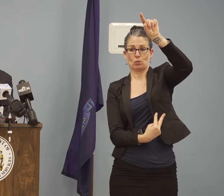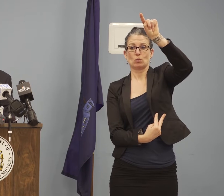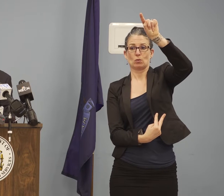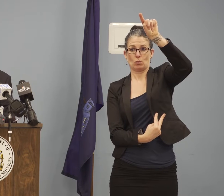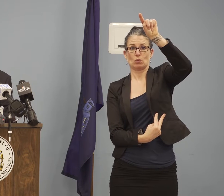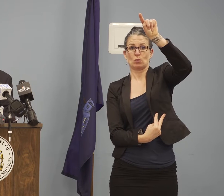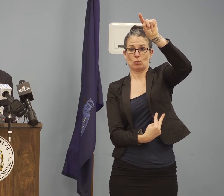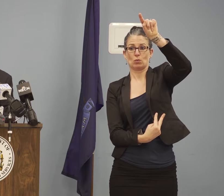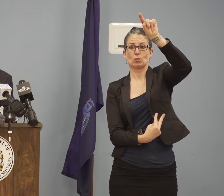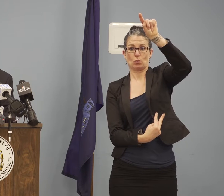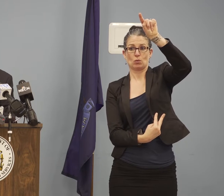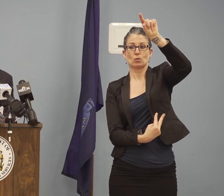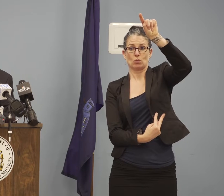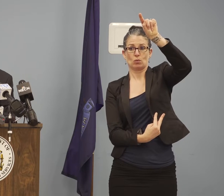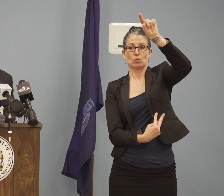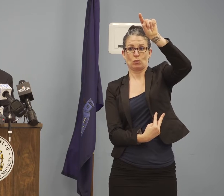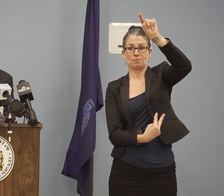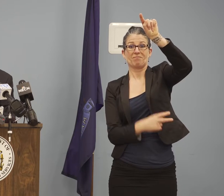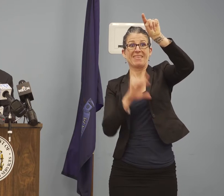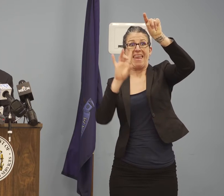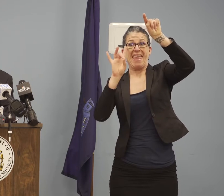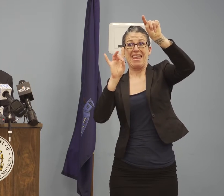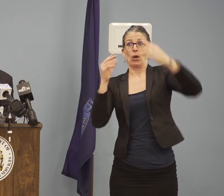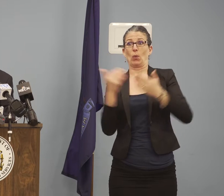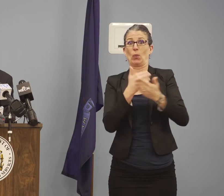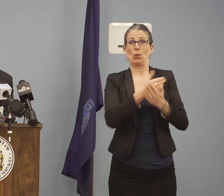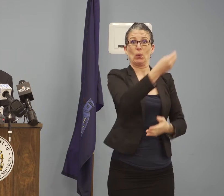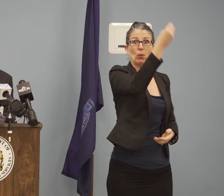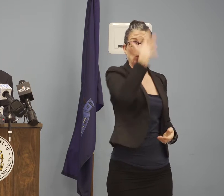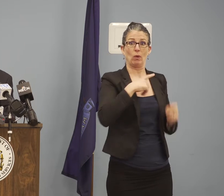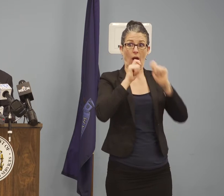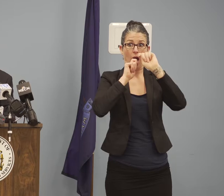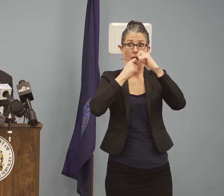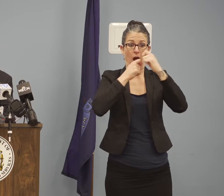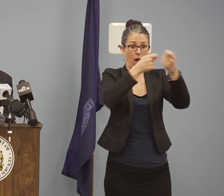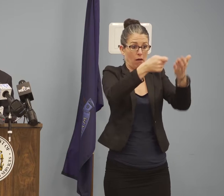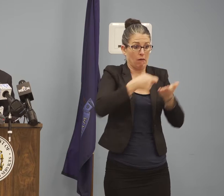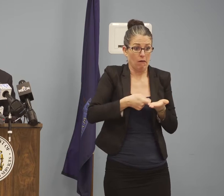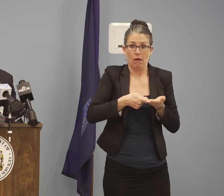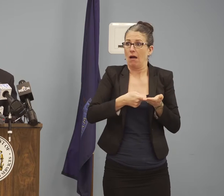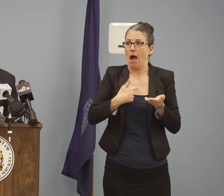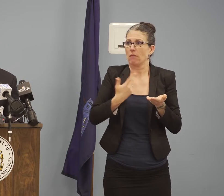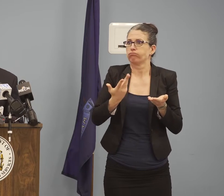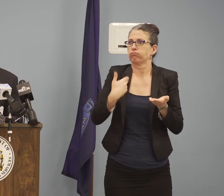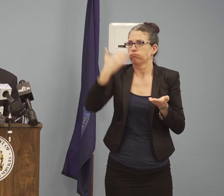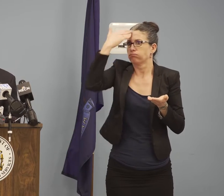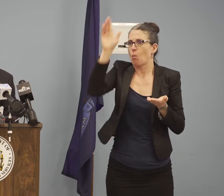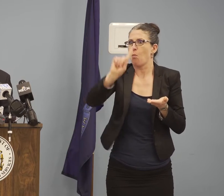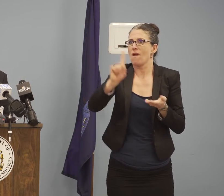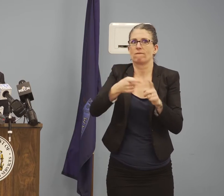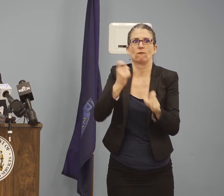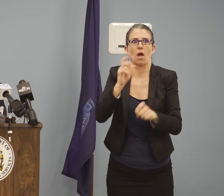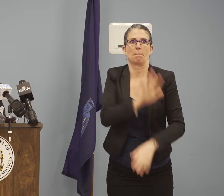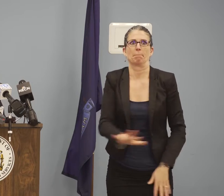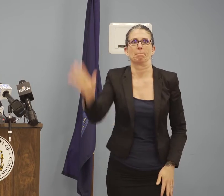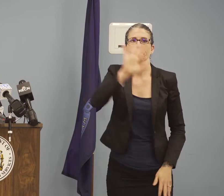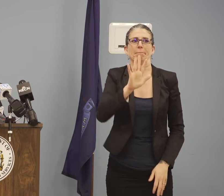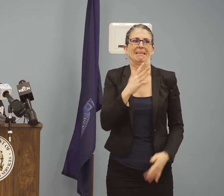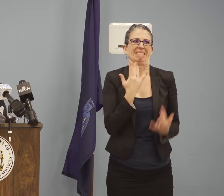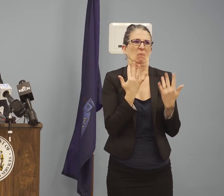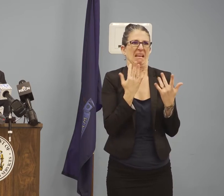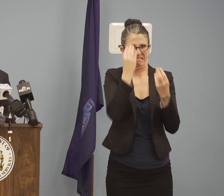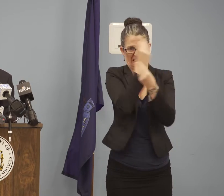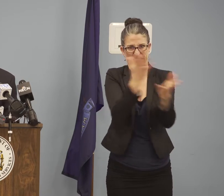Those are cases that we just received notification of just in the past few hours. Before I turn things over to Governor Mills,